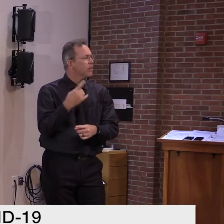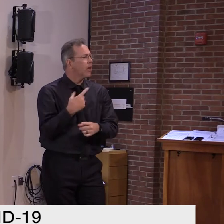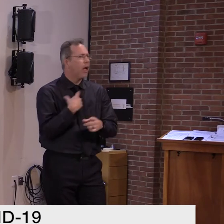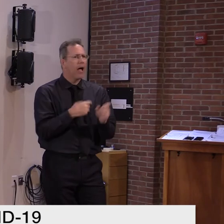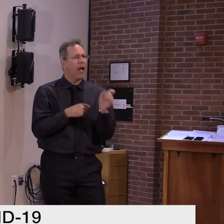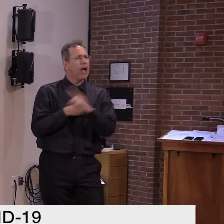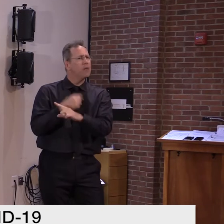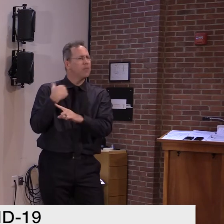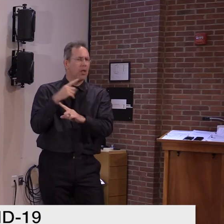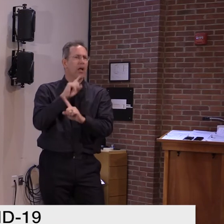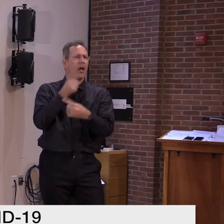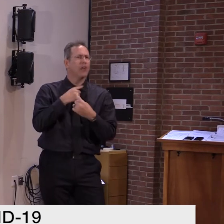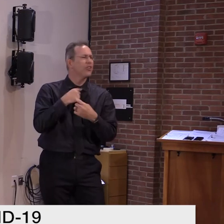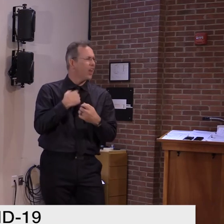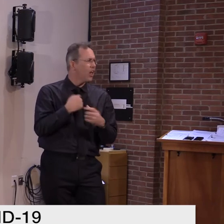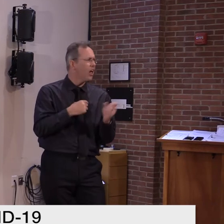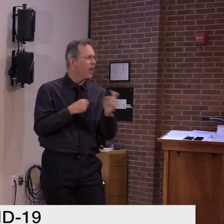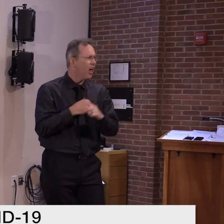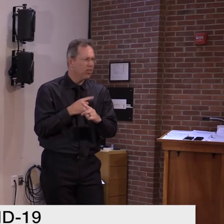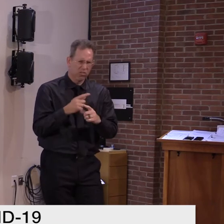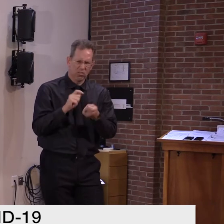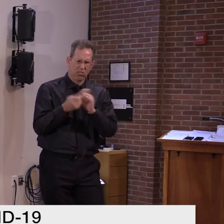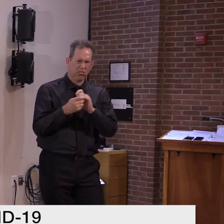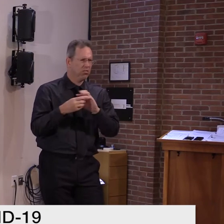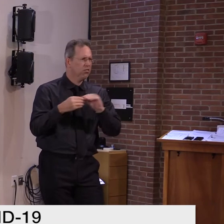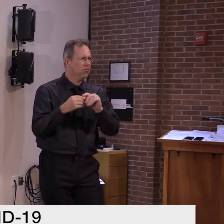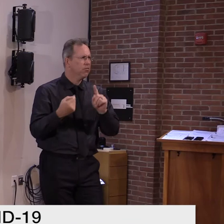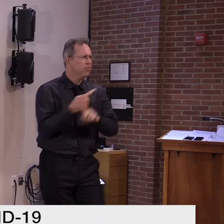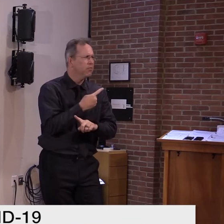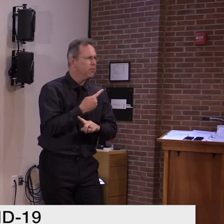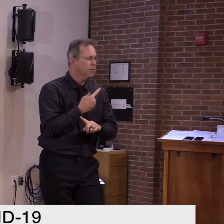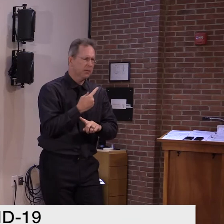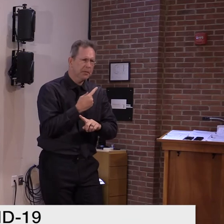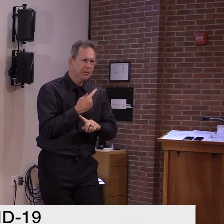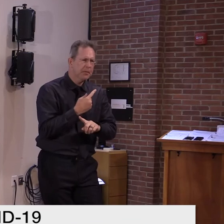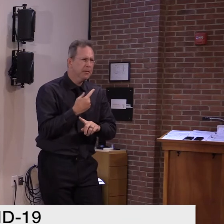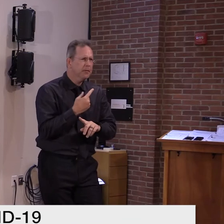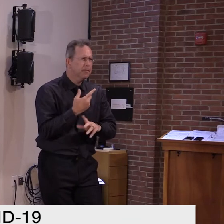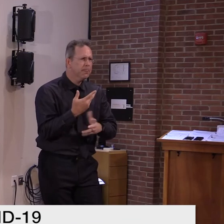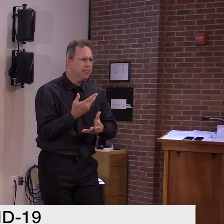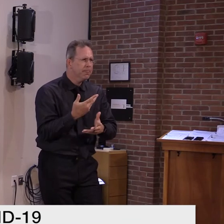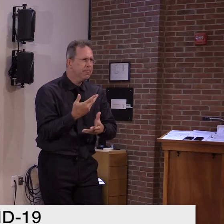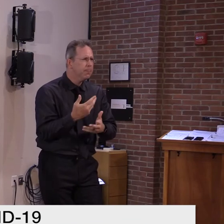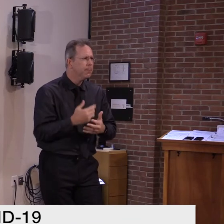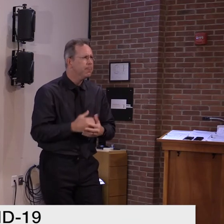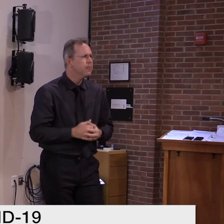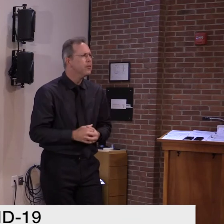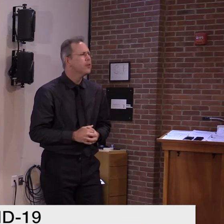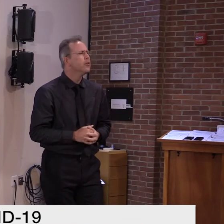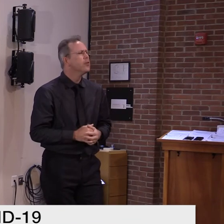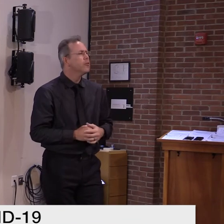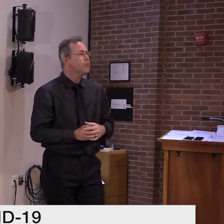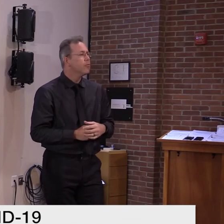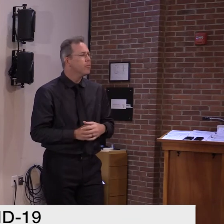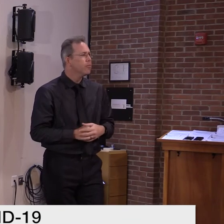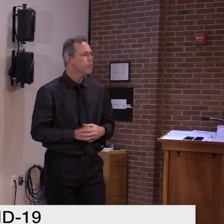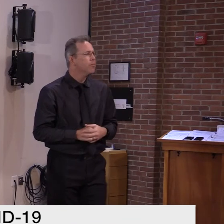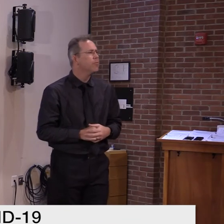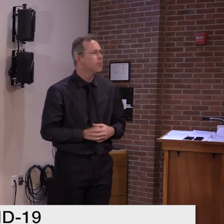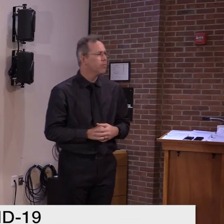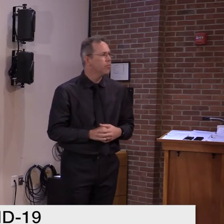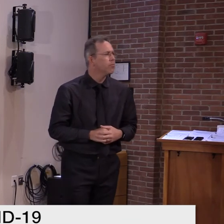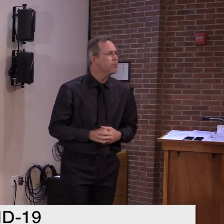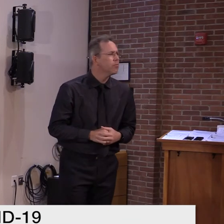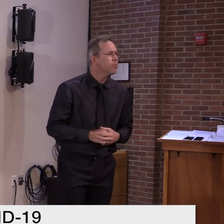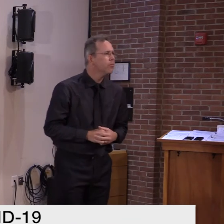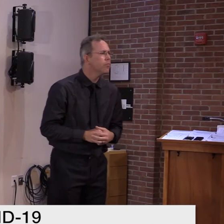day. think more than two hours in the press time before there was an advert confirmation and you were kind enough to confirm and give the numbers.